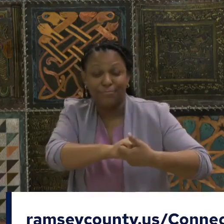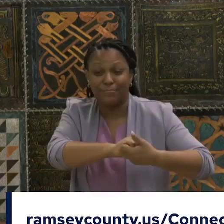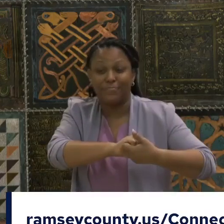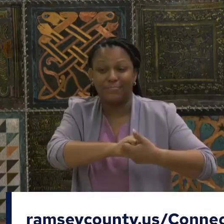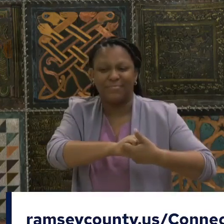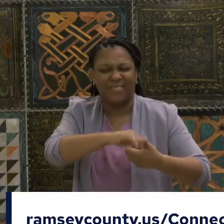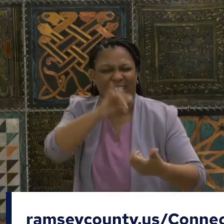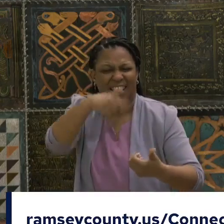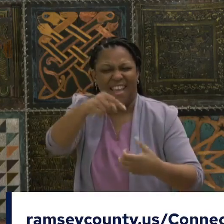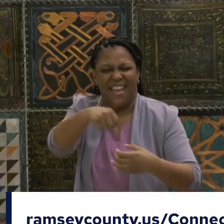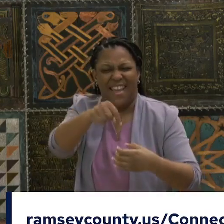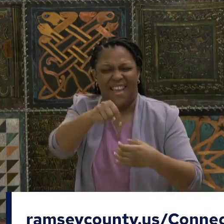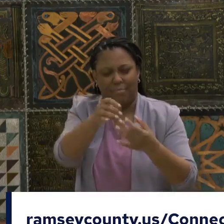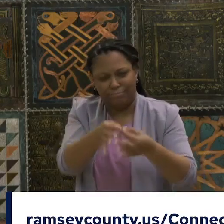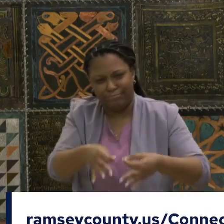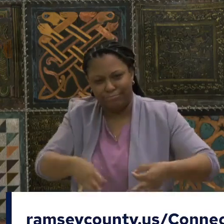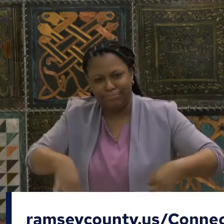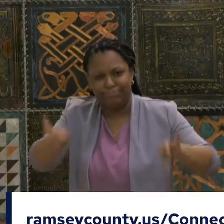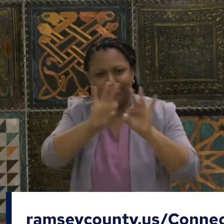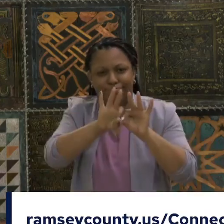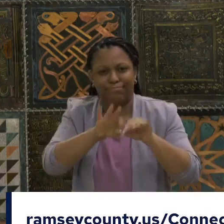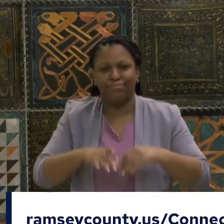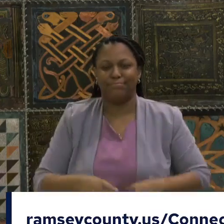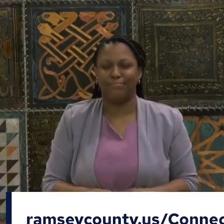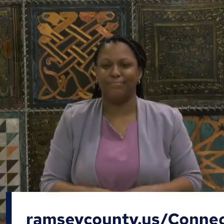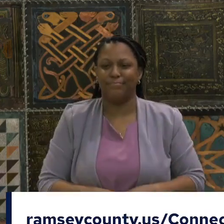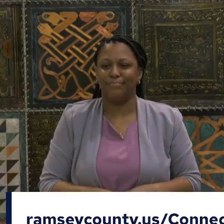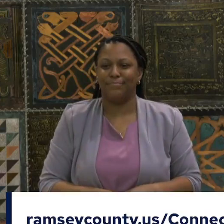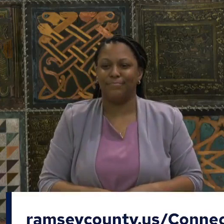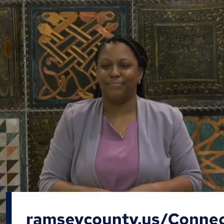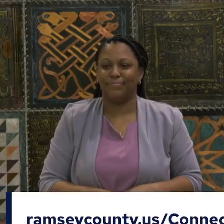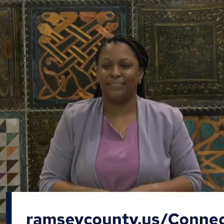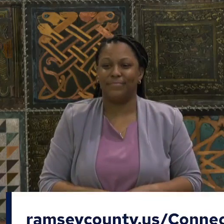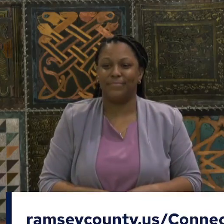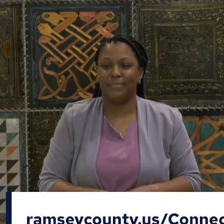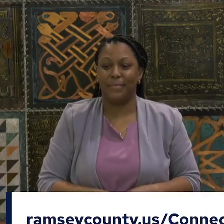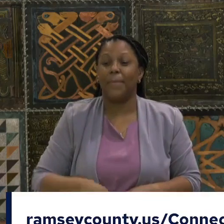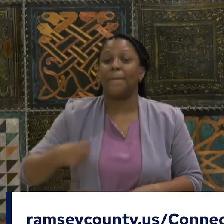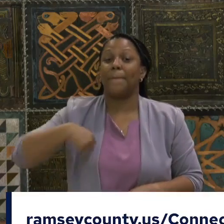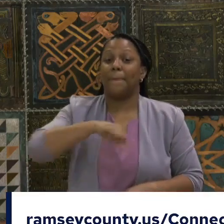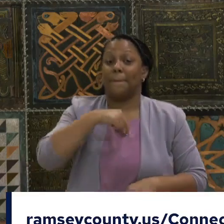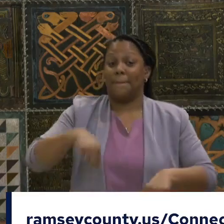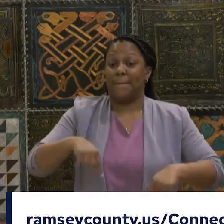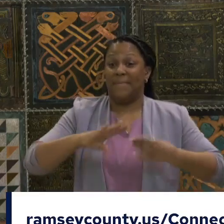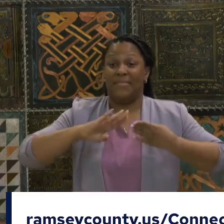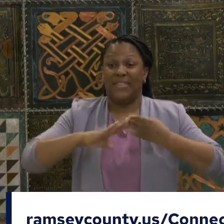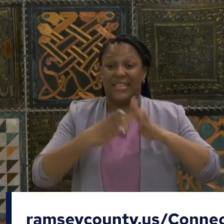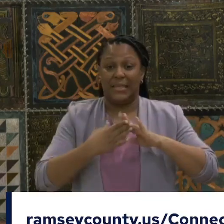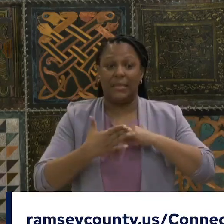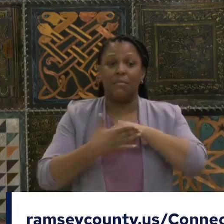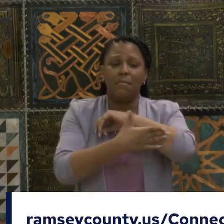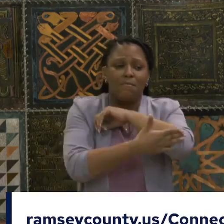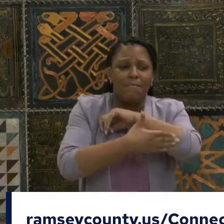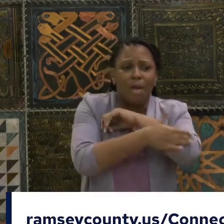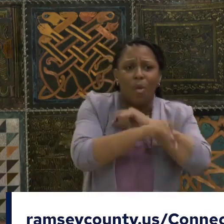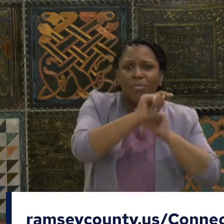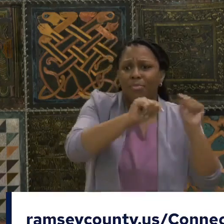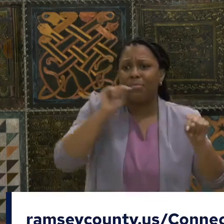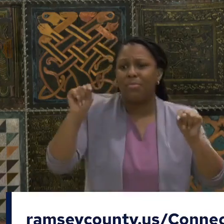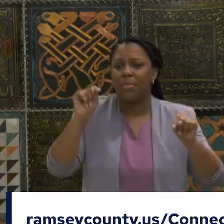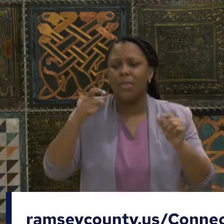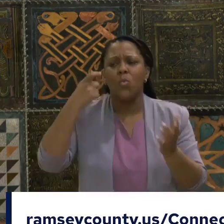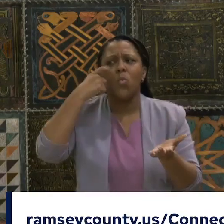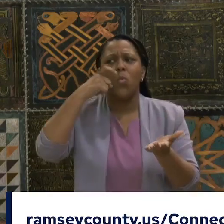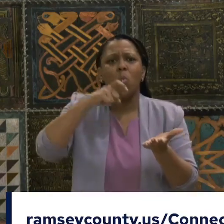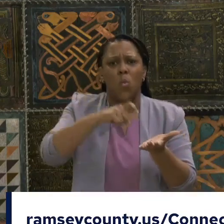a time in our city and county's history when we've been working together as seamlessly as we are right